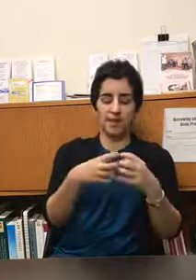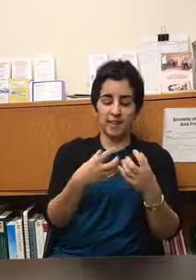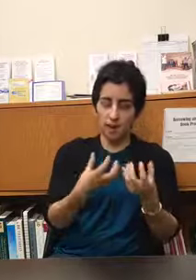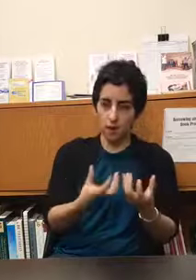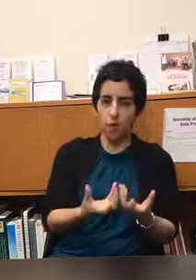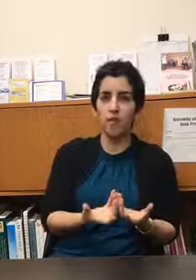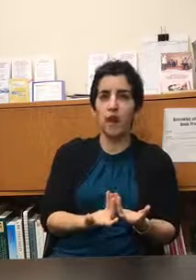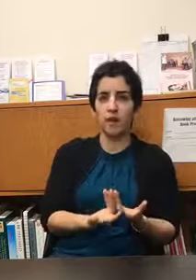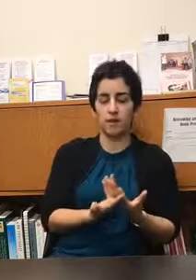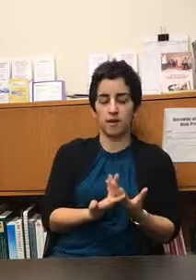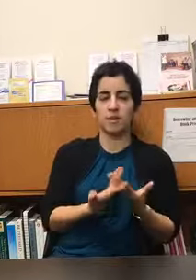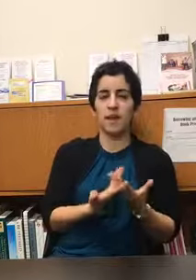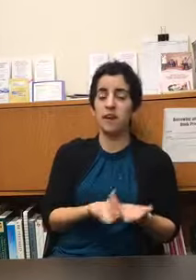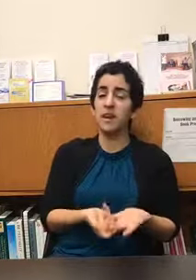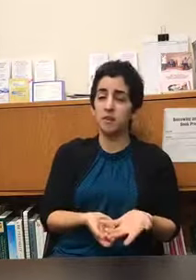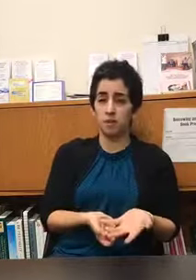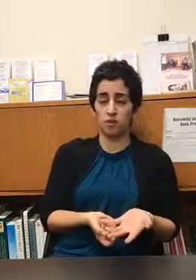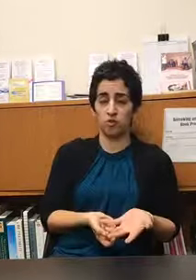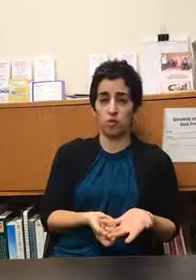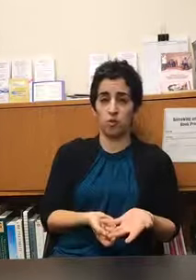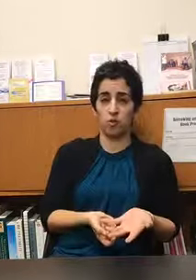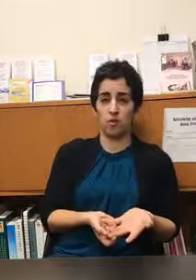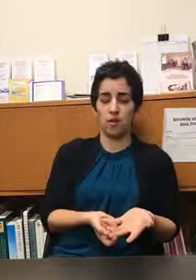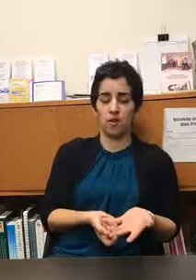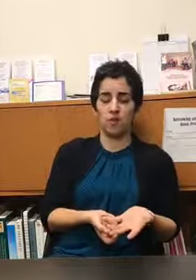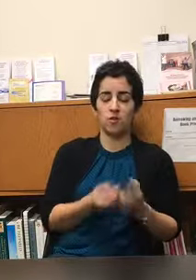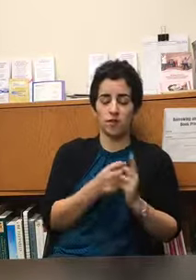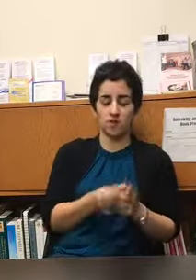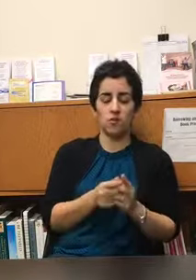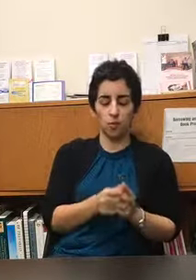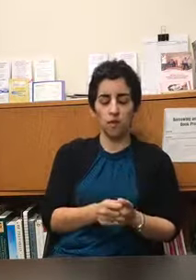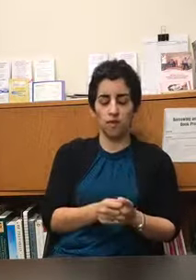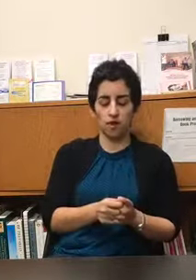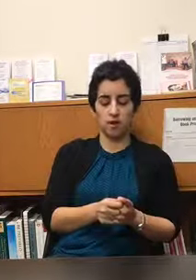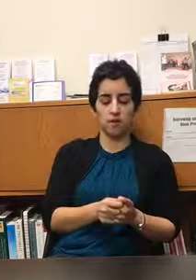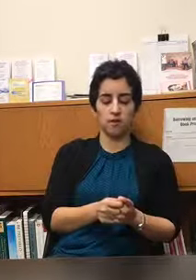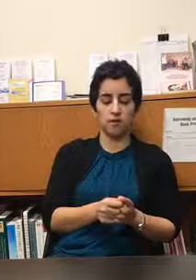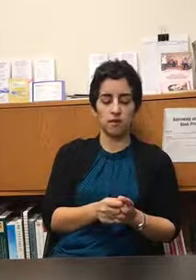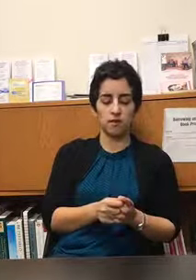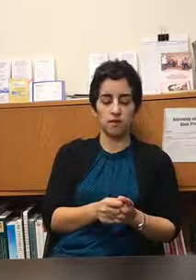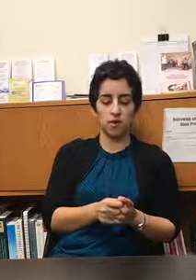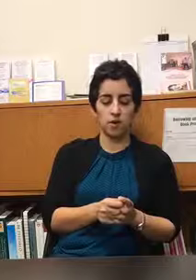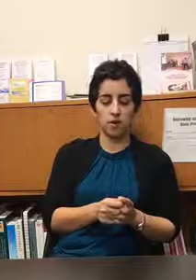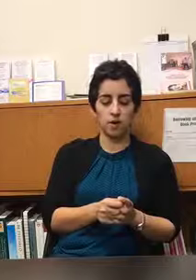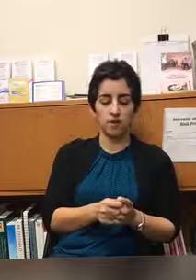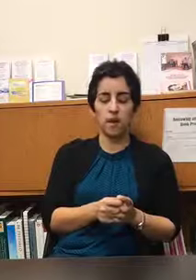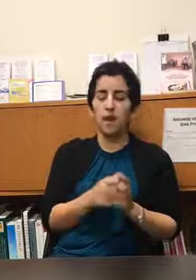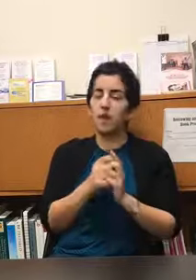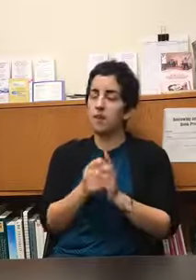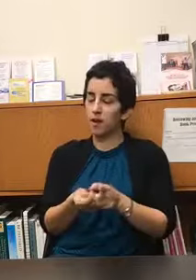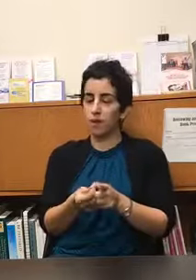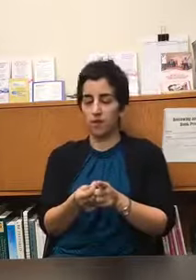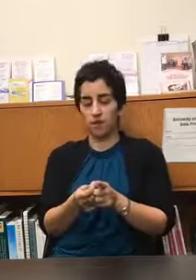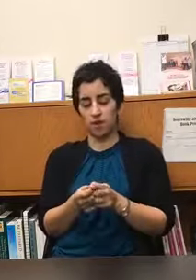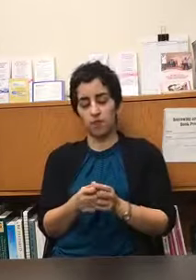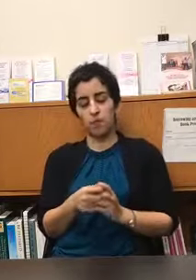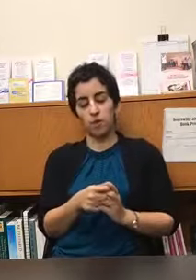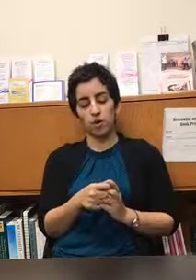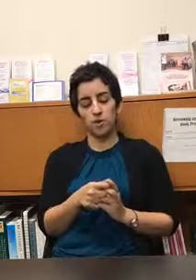let go of that that need to control so that's just one thing to to notice the other thing that you're what you were